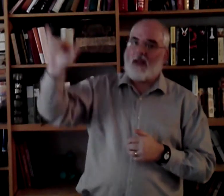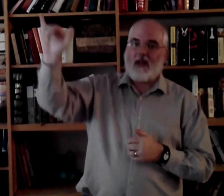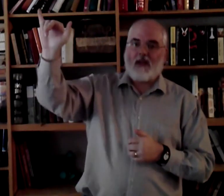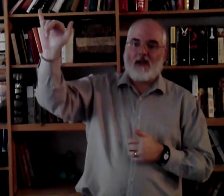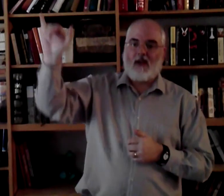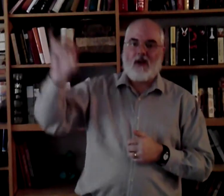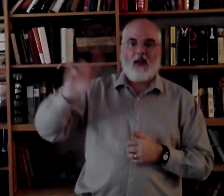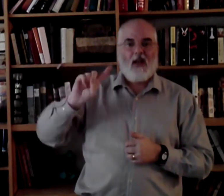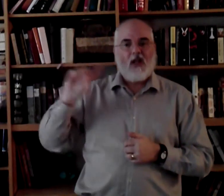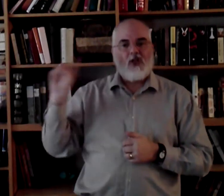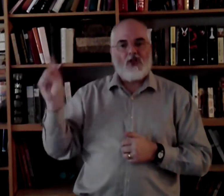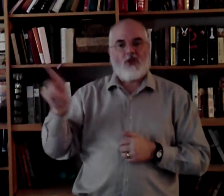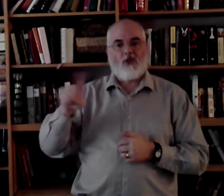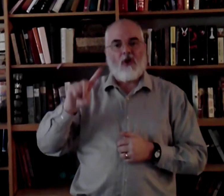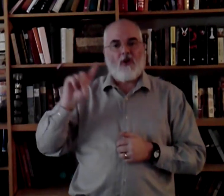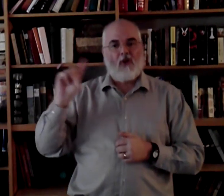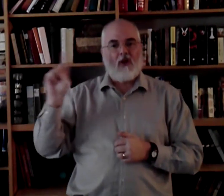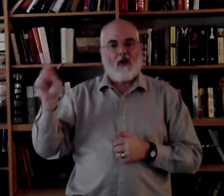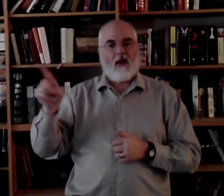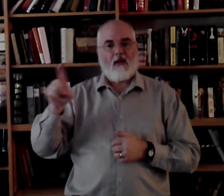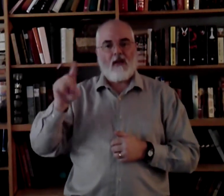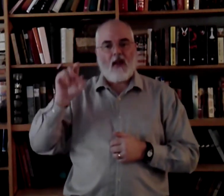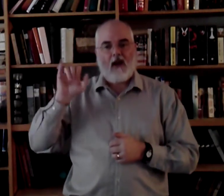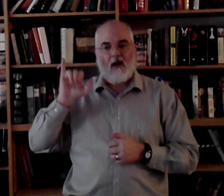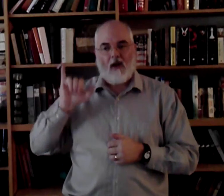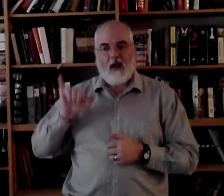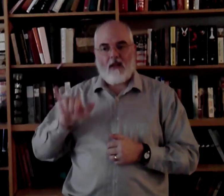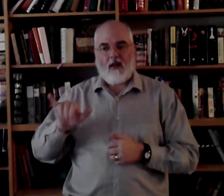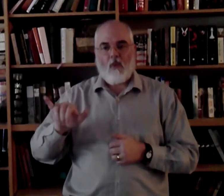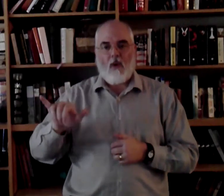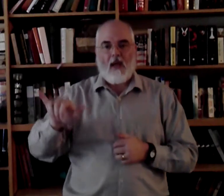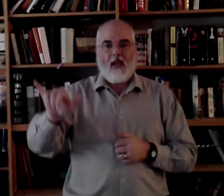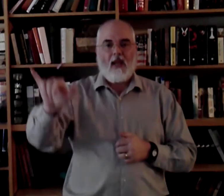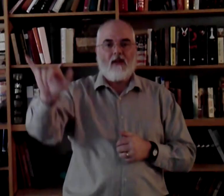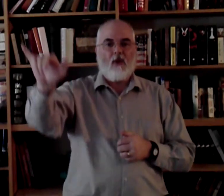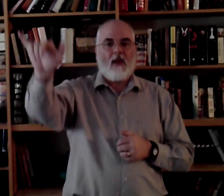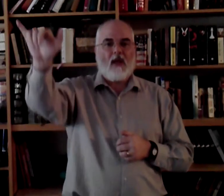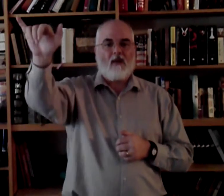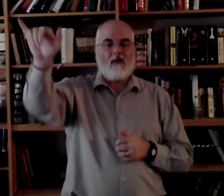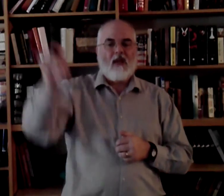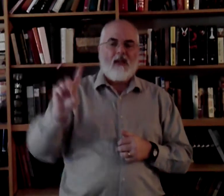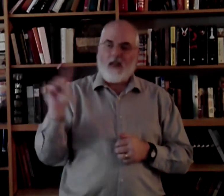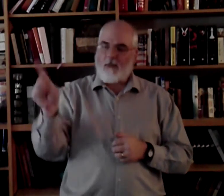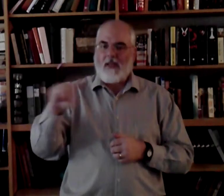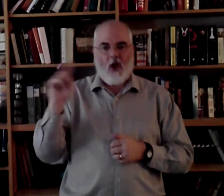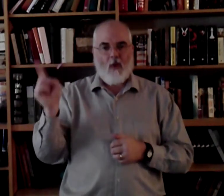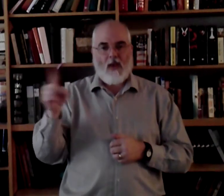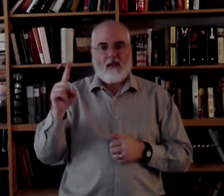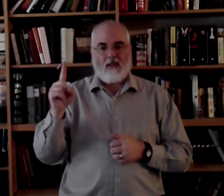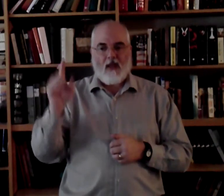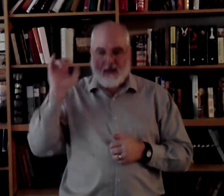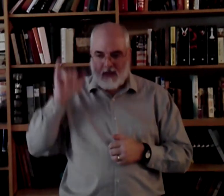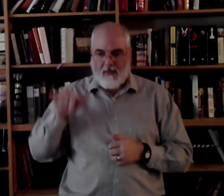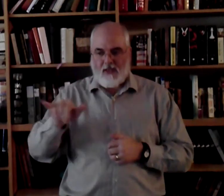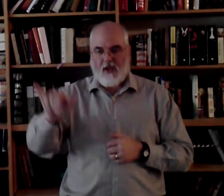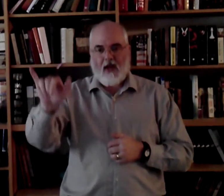All right? in the air and then a Y hand going out. This means always and this means yet.